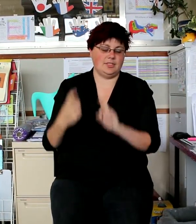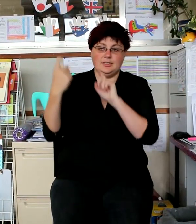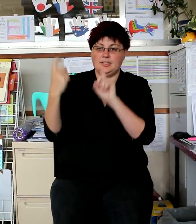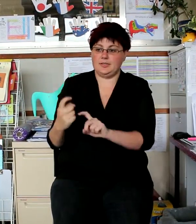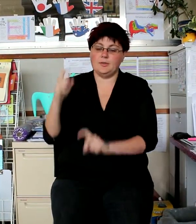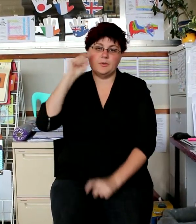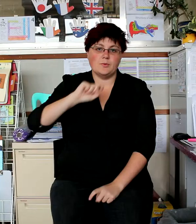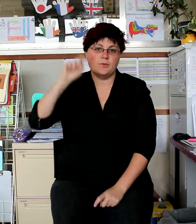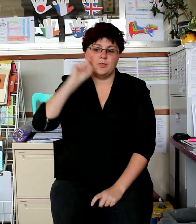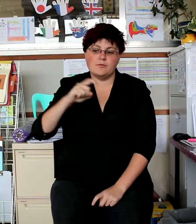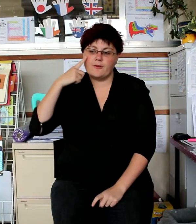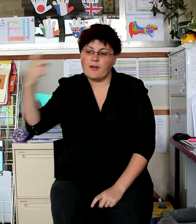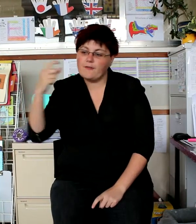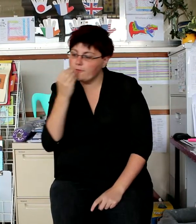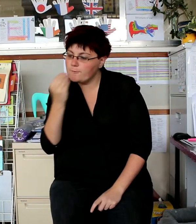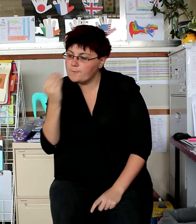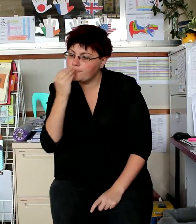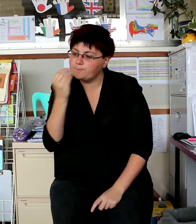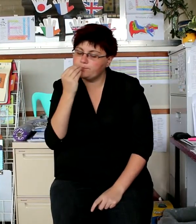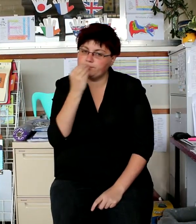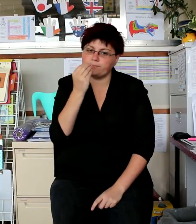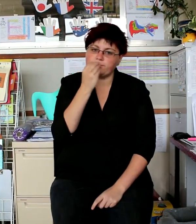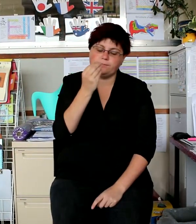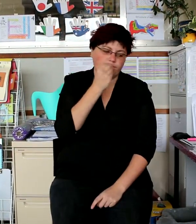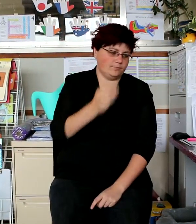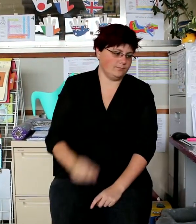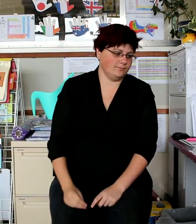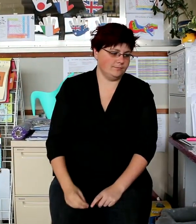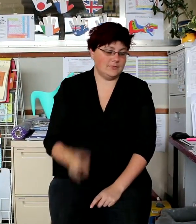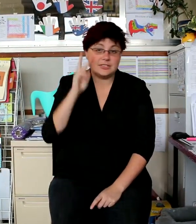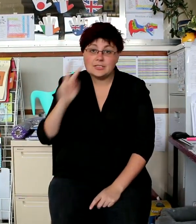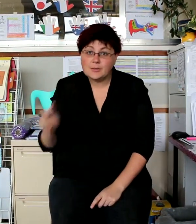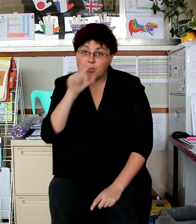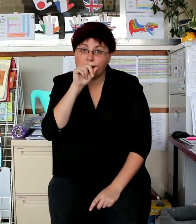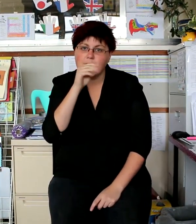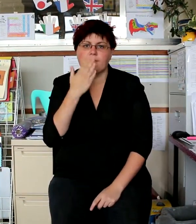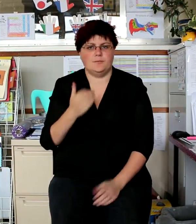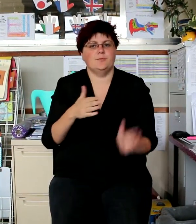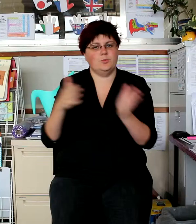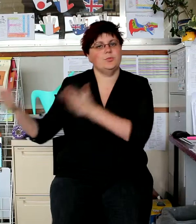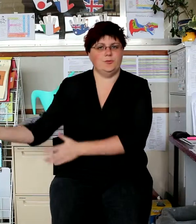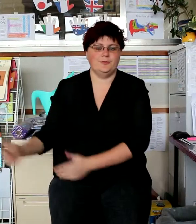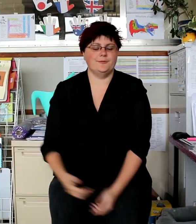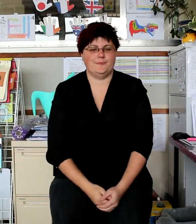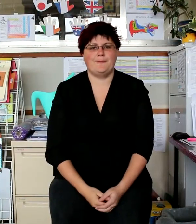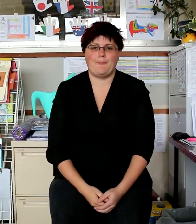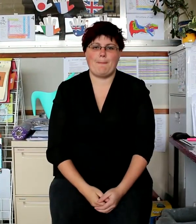Watch where you walk on a busy stand. Cause all the plumbers might be coming along.